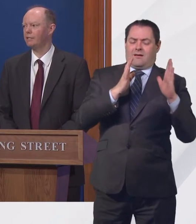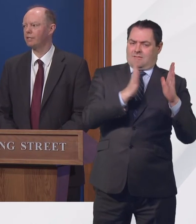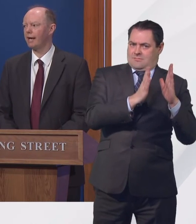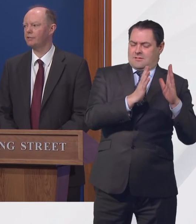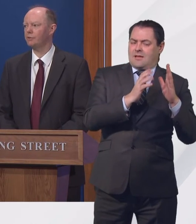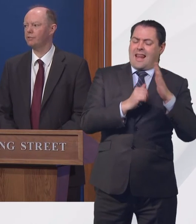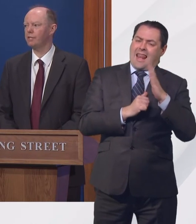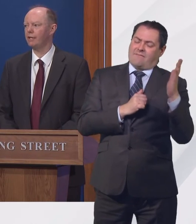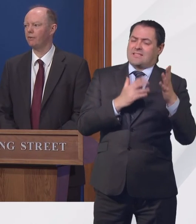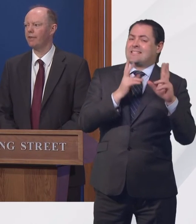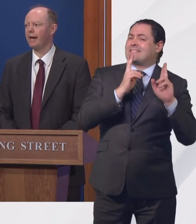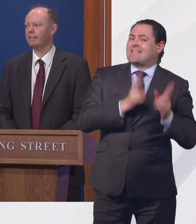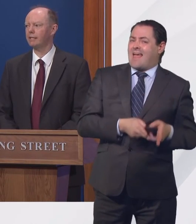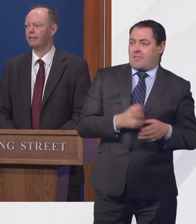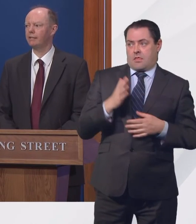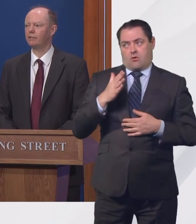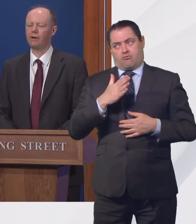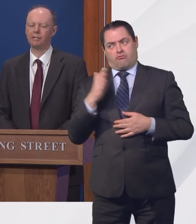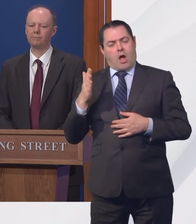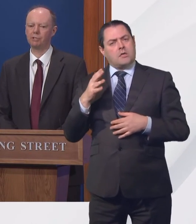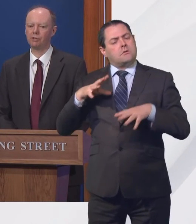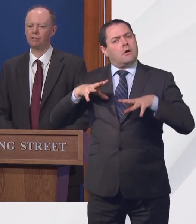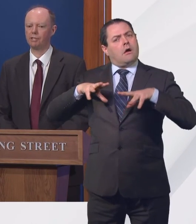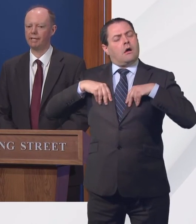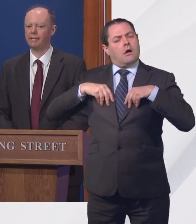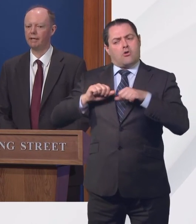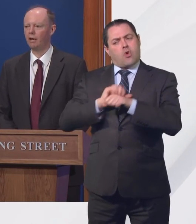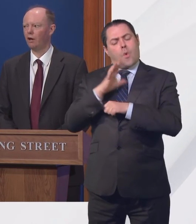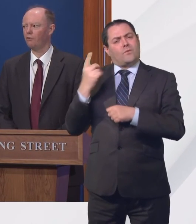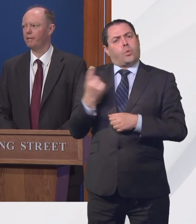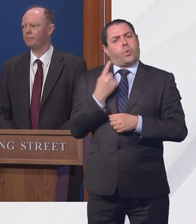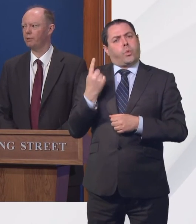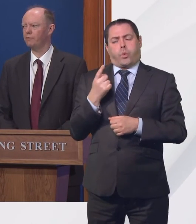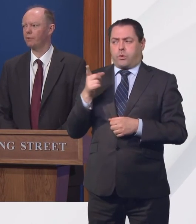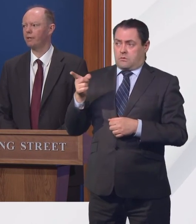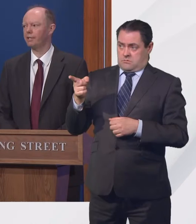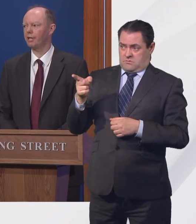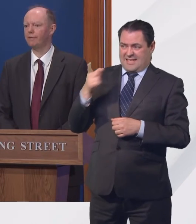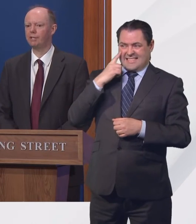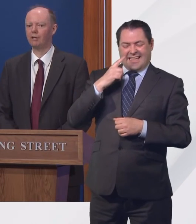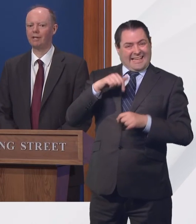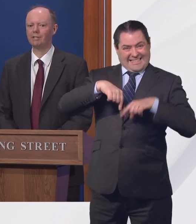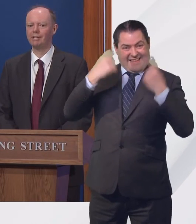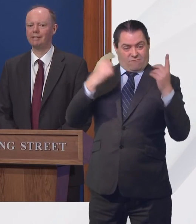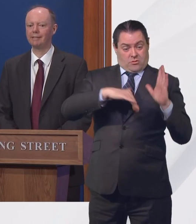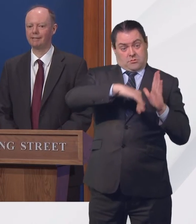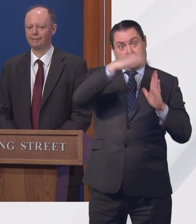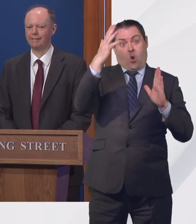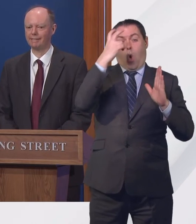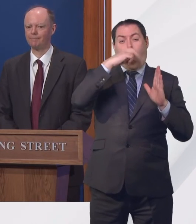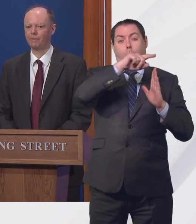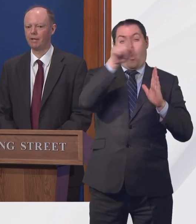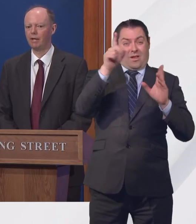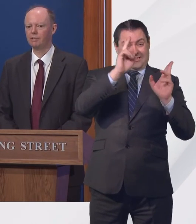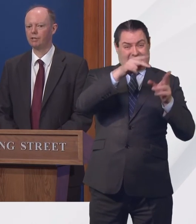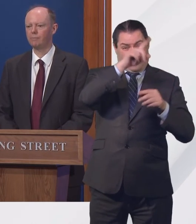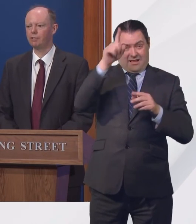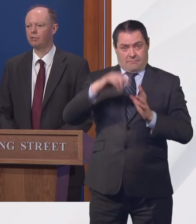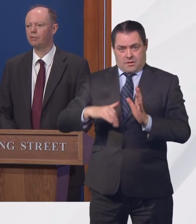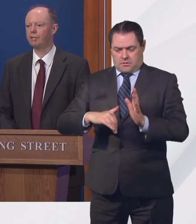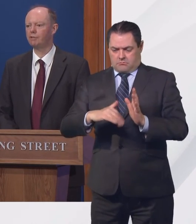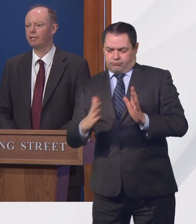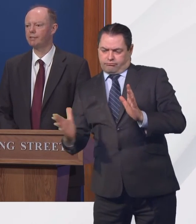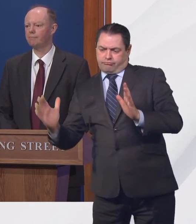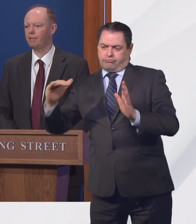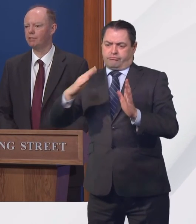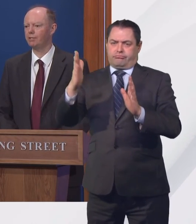And as you can see on that, the great majority of people who've acquired COVID are actually younger than this. So the